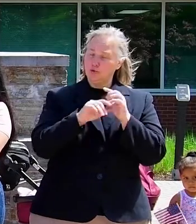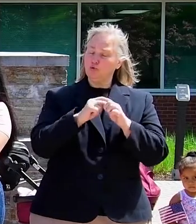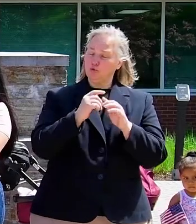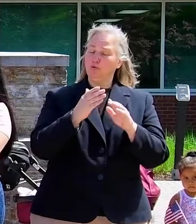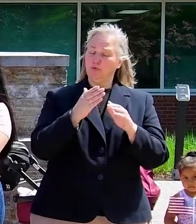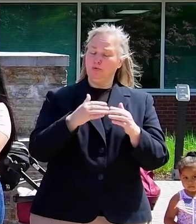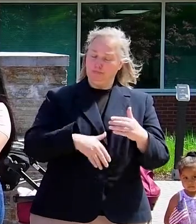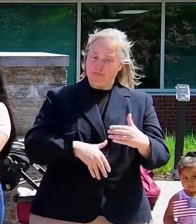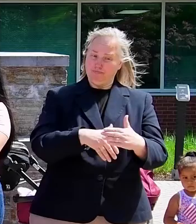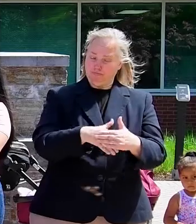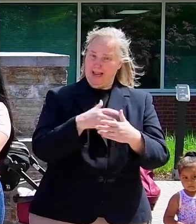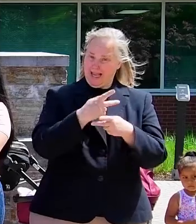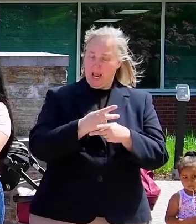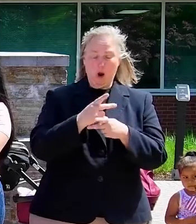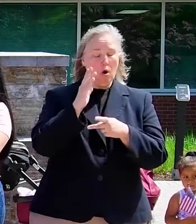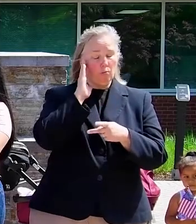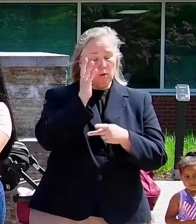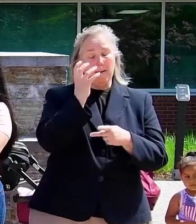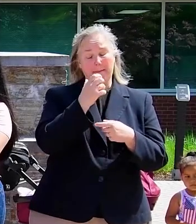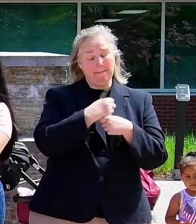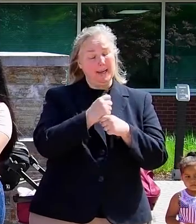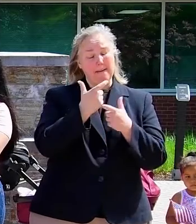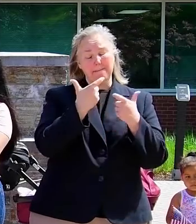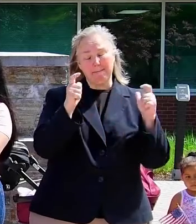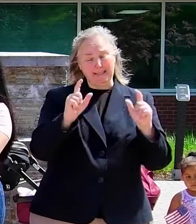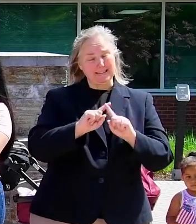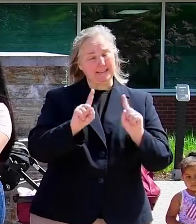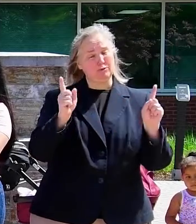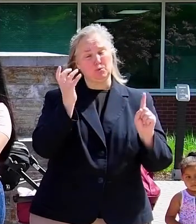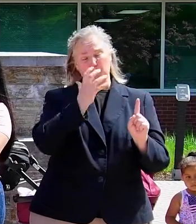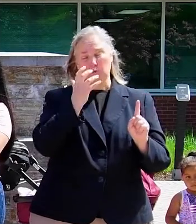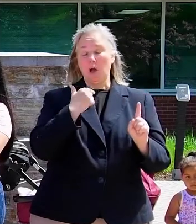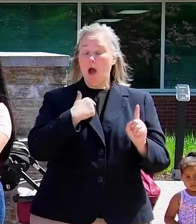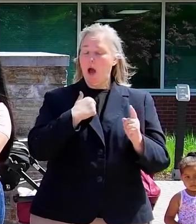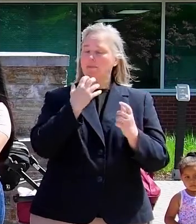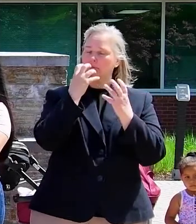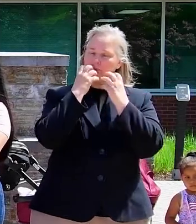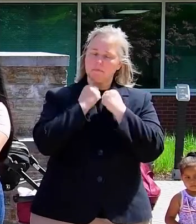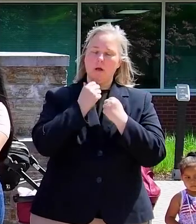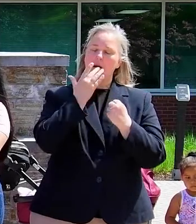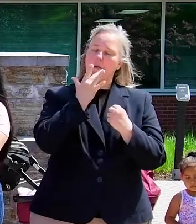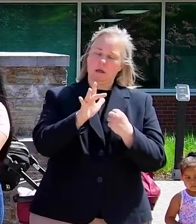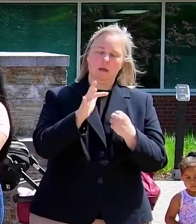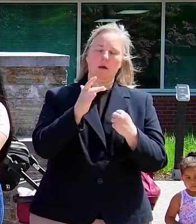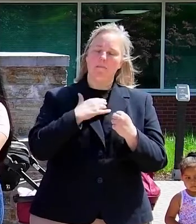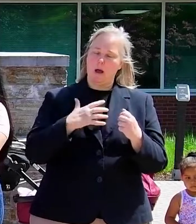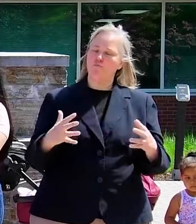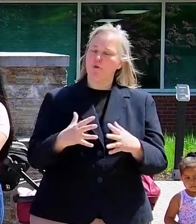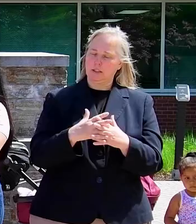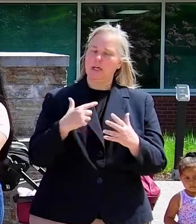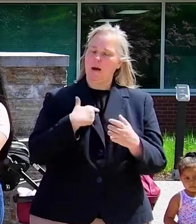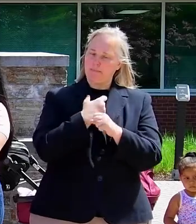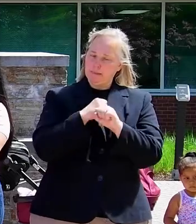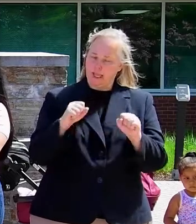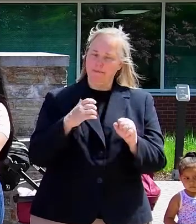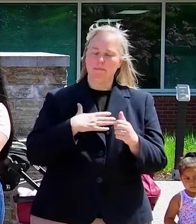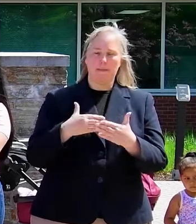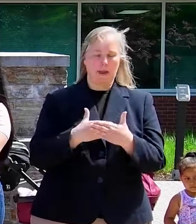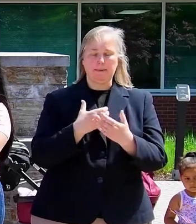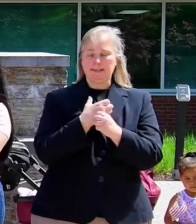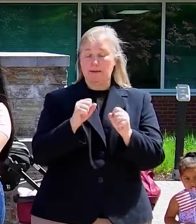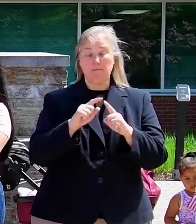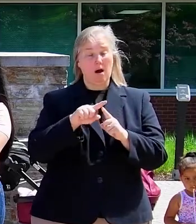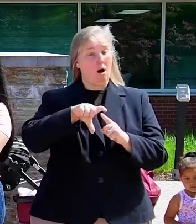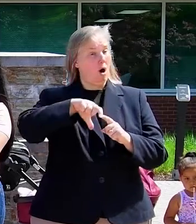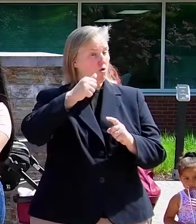would have made the world a difference. I am so grateful that my pregnancy was safe and my baby is safe. So many women in